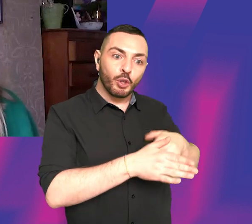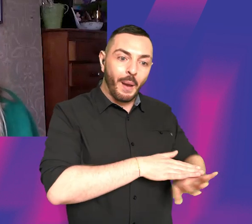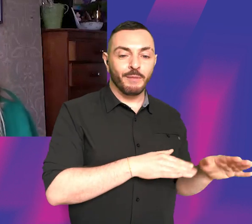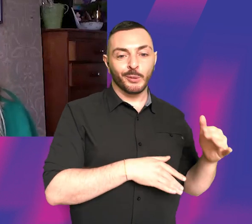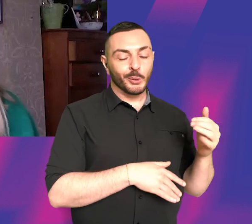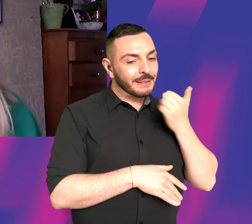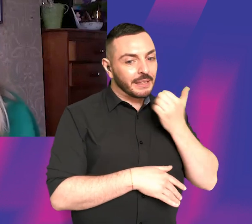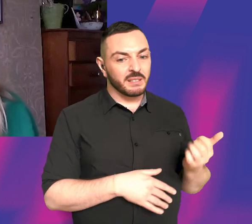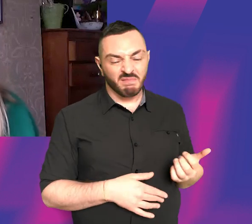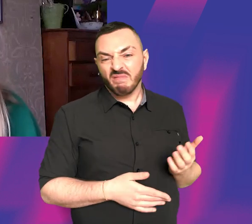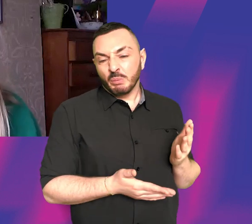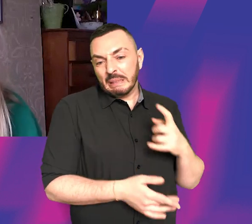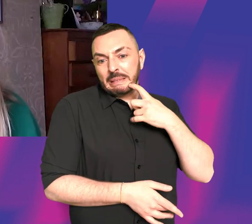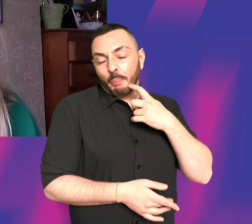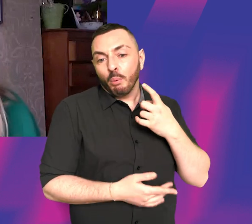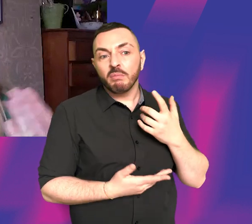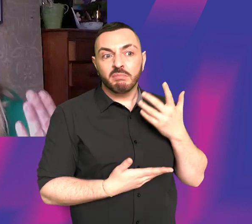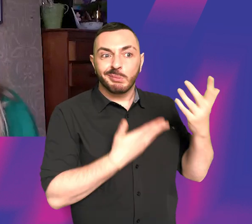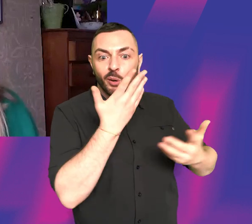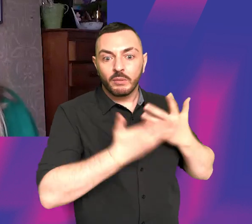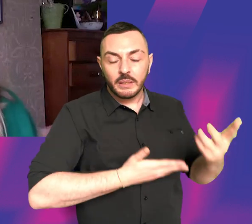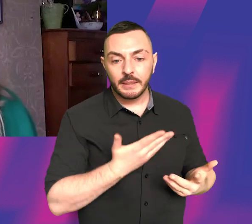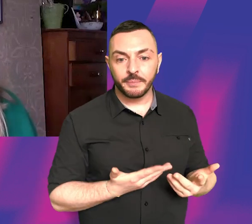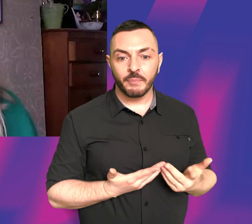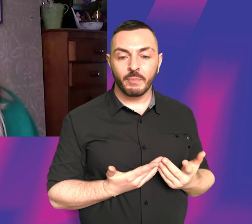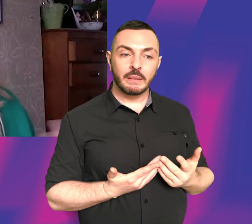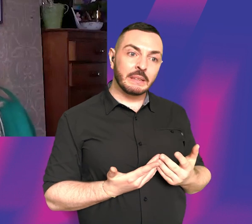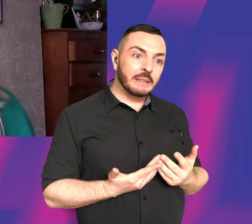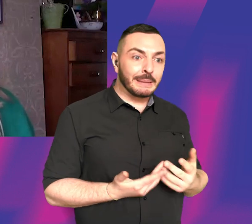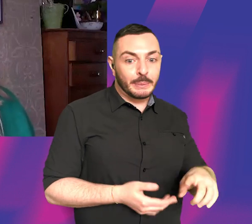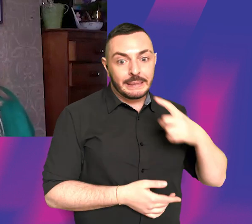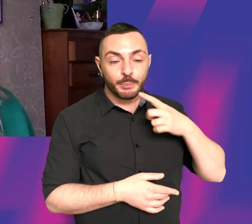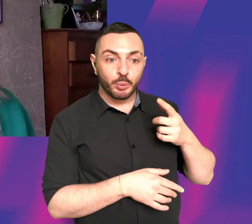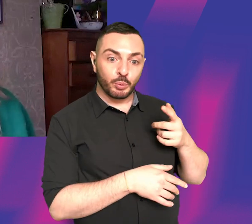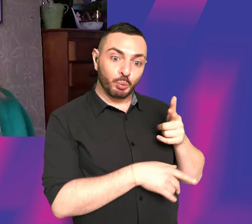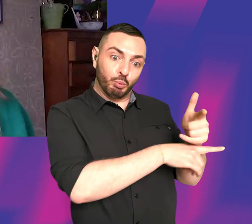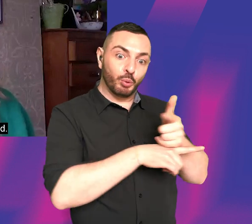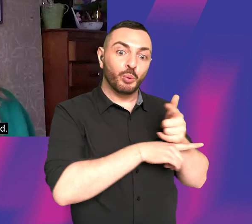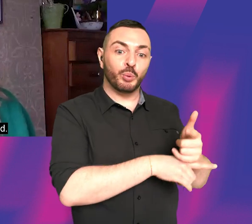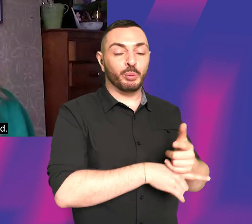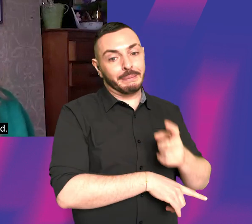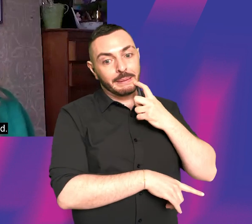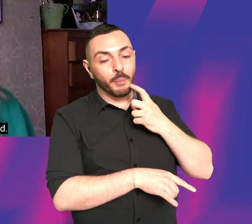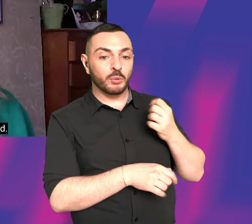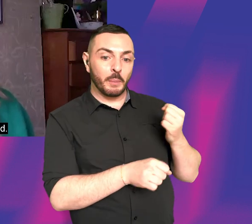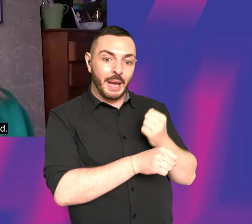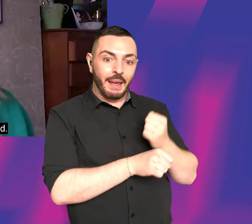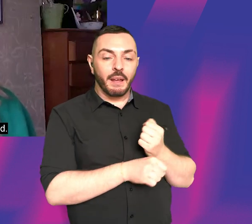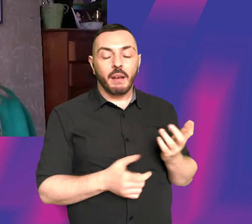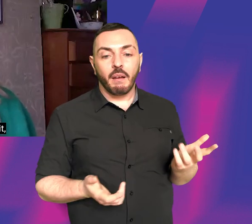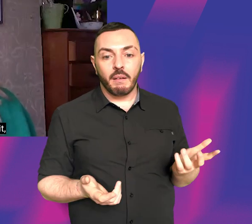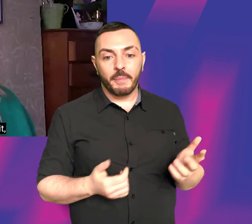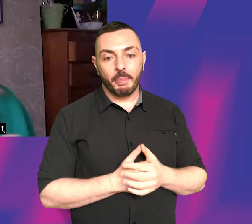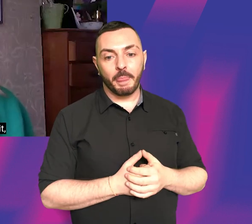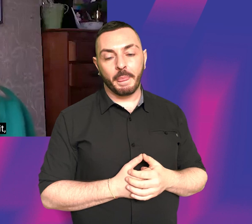was, simple story and as I said before, it was sort of simple to shoot and simple to make because, you know, that's, those were the resources that we had.